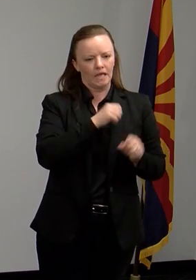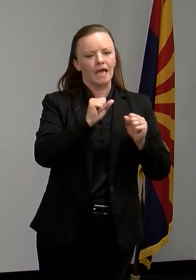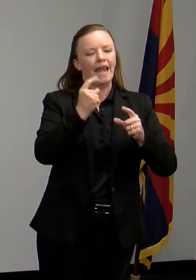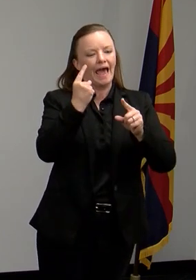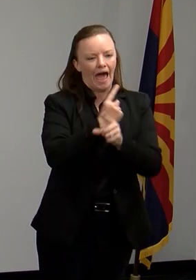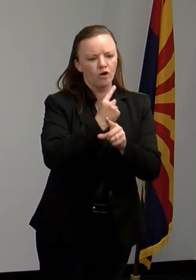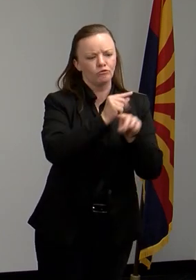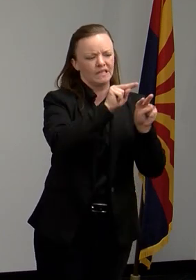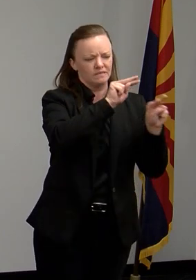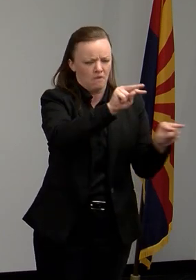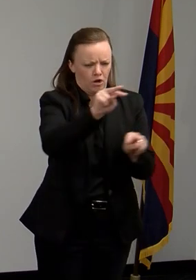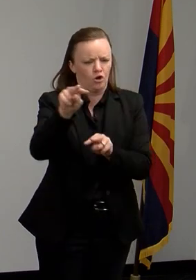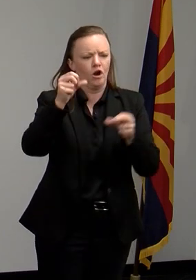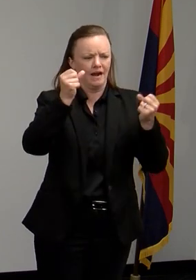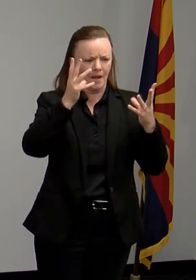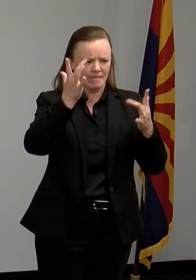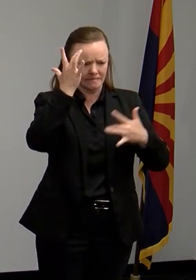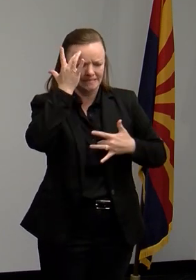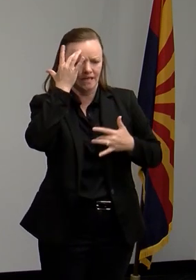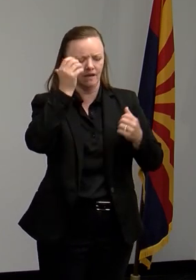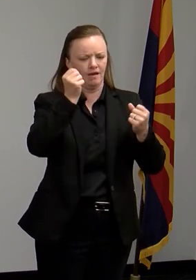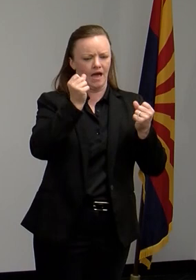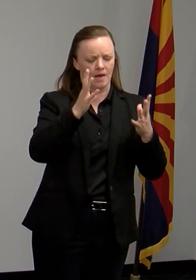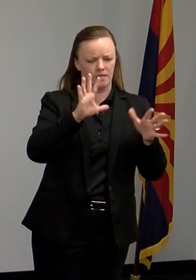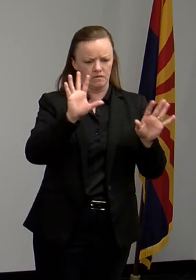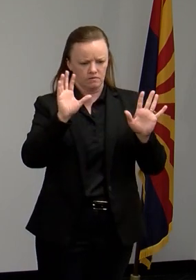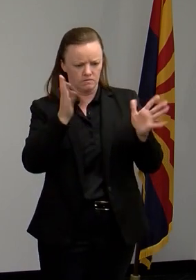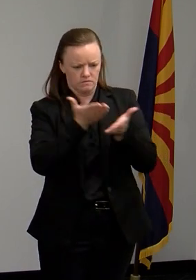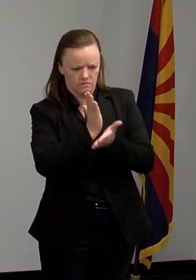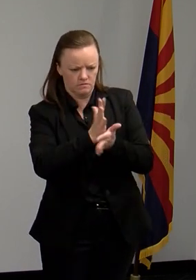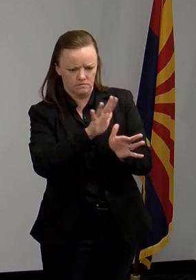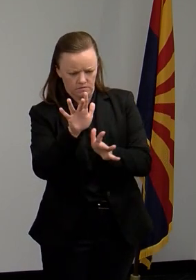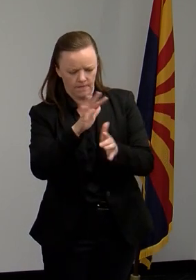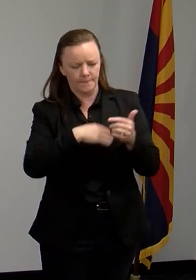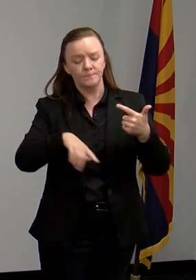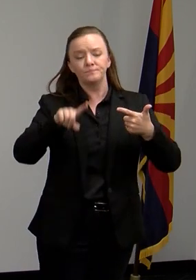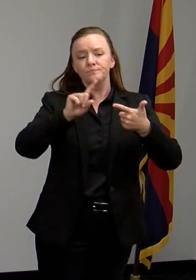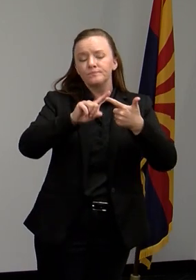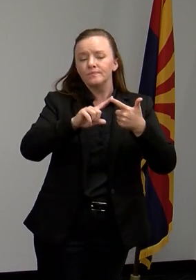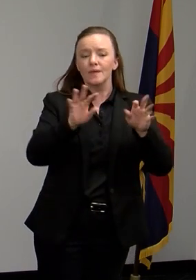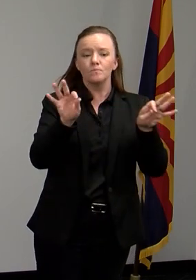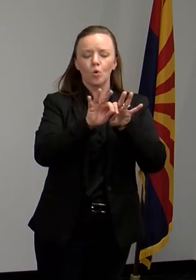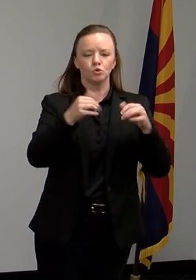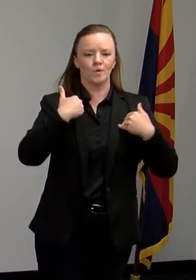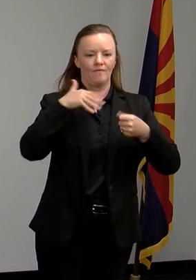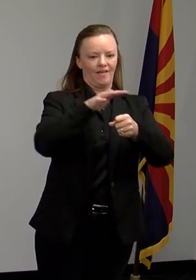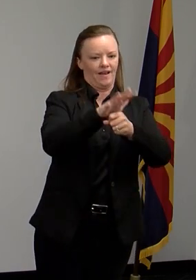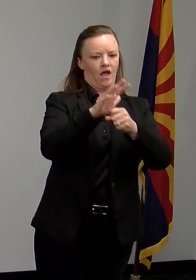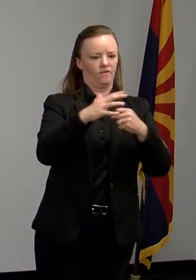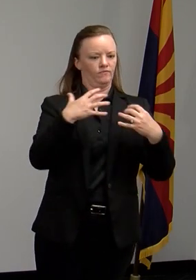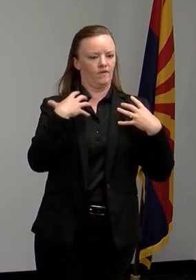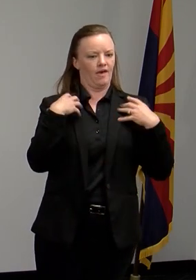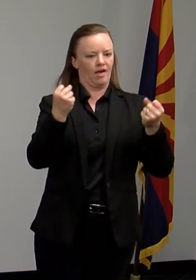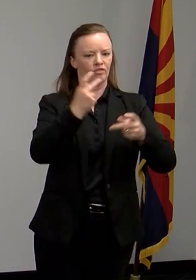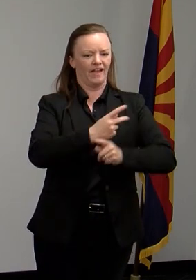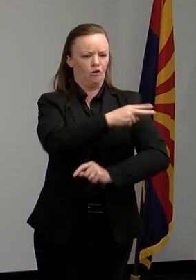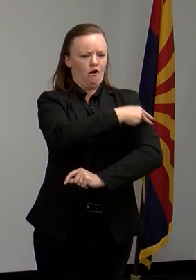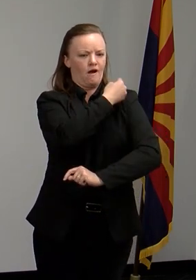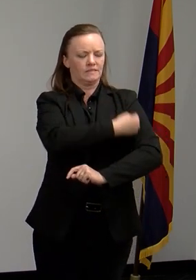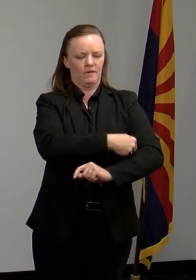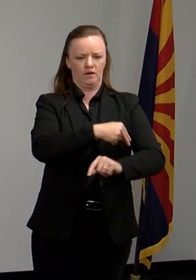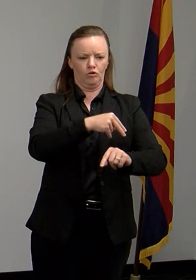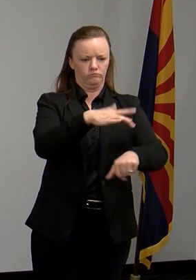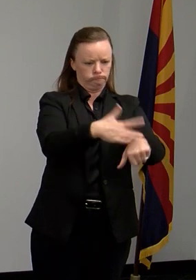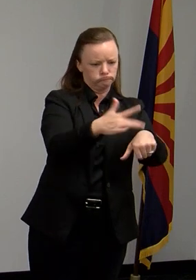It's also important to be able to have enough health care capacity so that if we see a surge in the number of